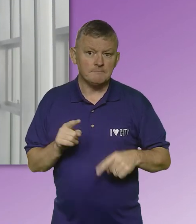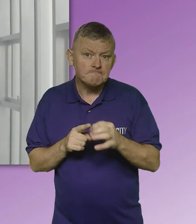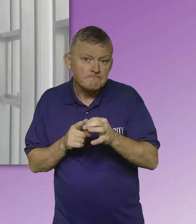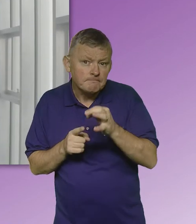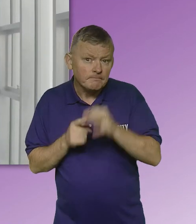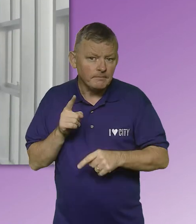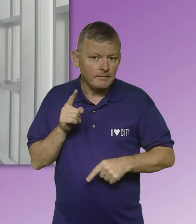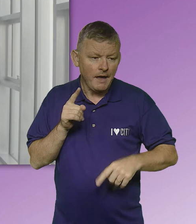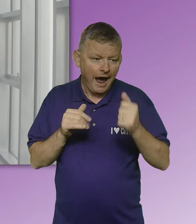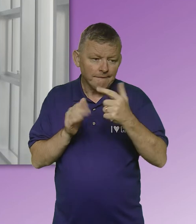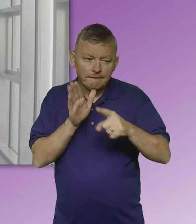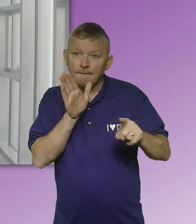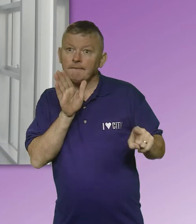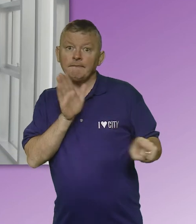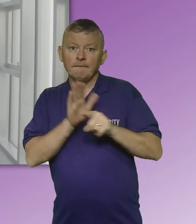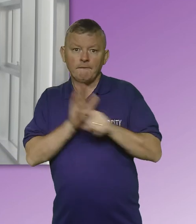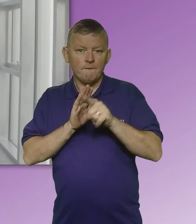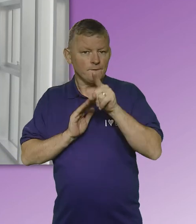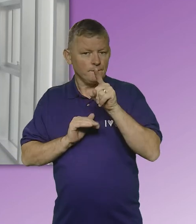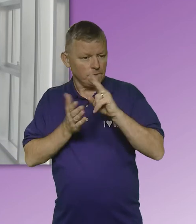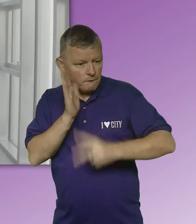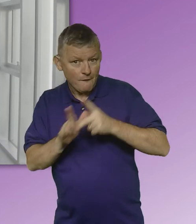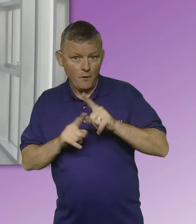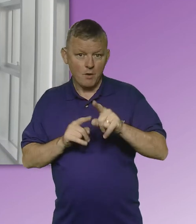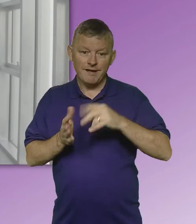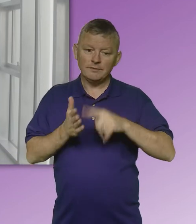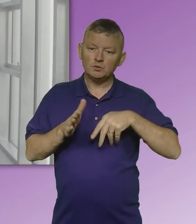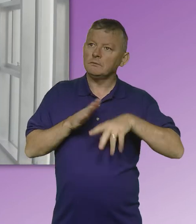Specific fire alert arrangements are in place for all BSL users.